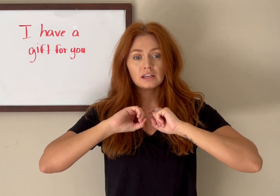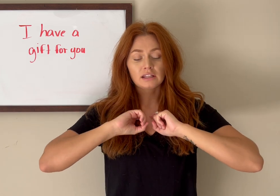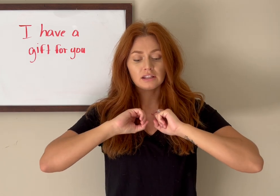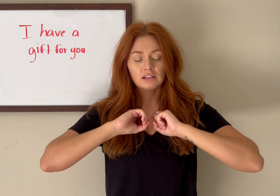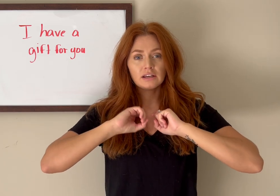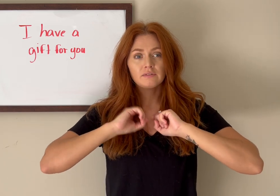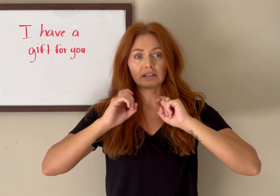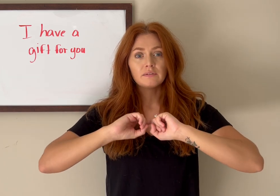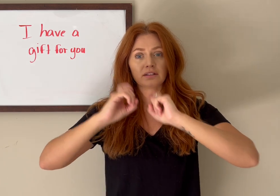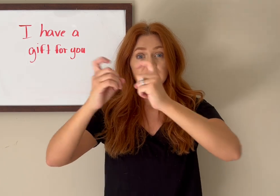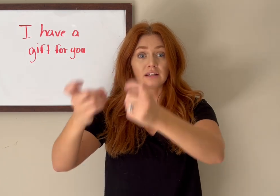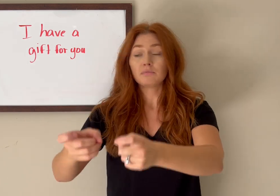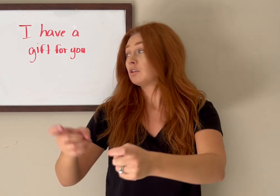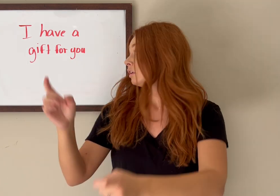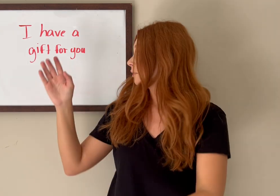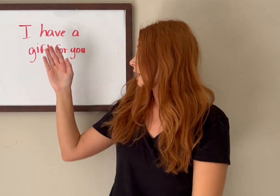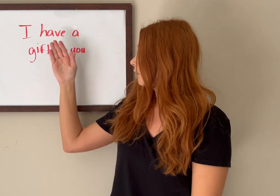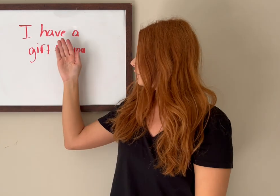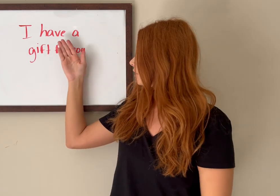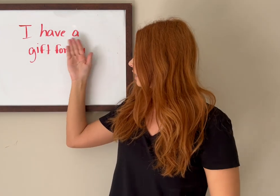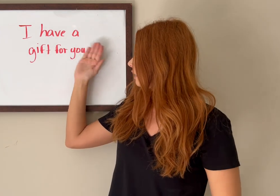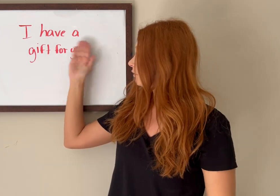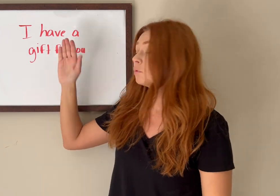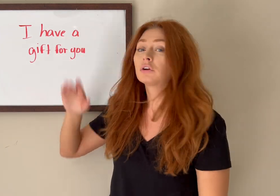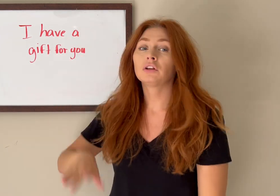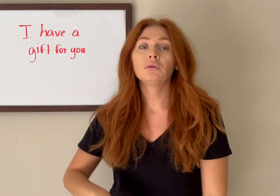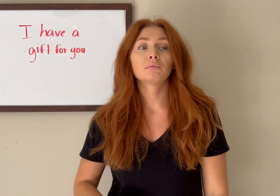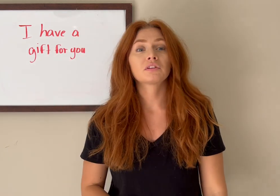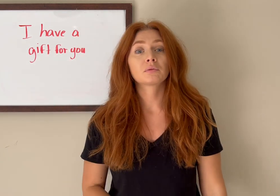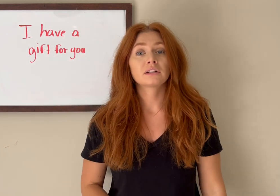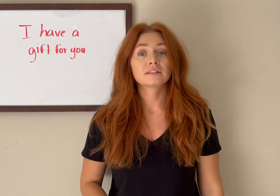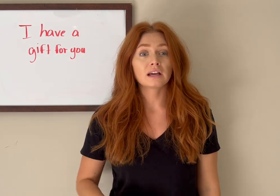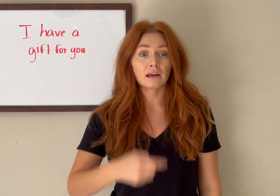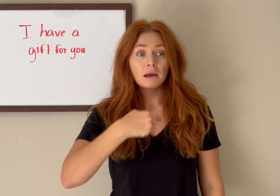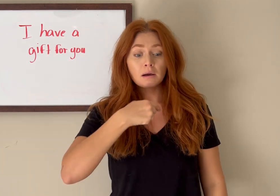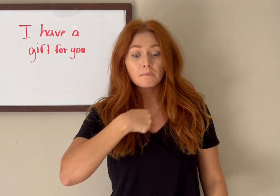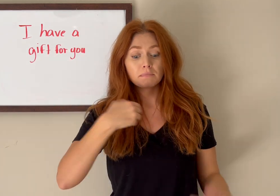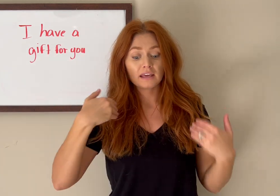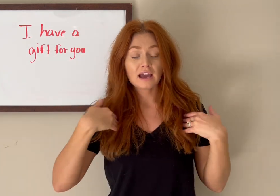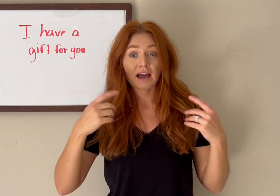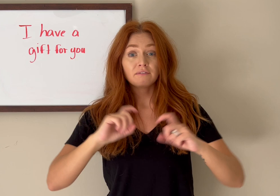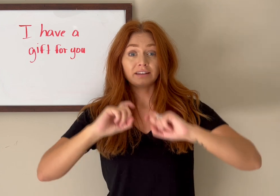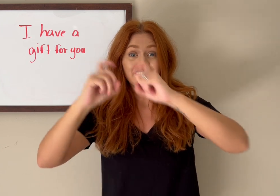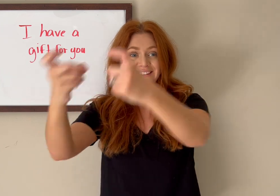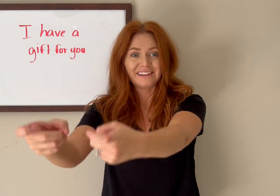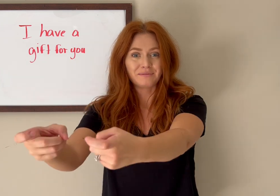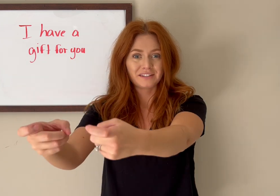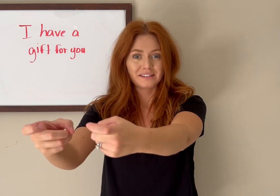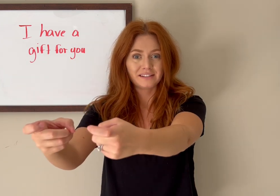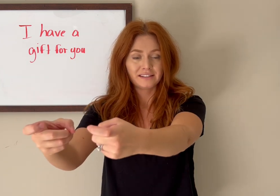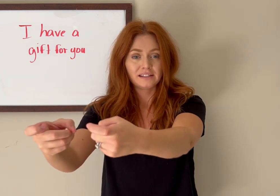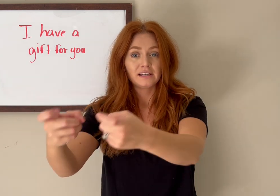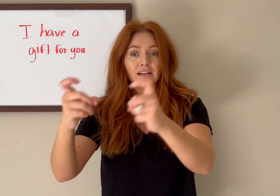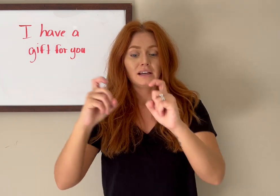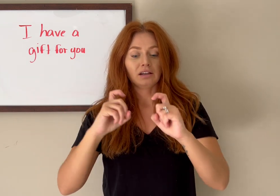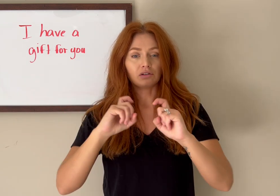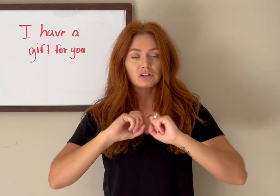your gift and giving to them. You don't even have to sign for you because we're going to say, me, have, gift. And you're going to